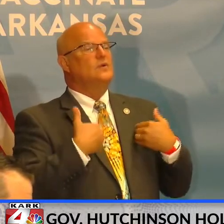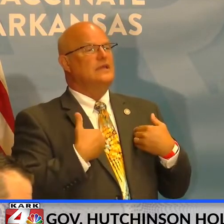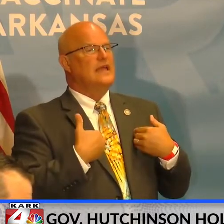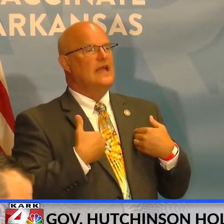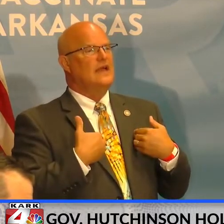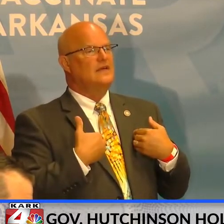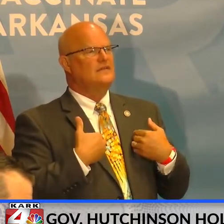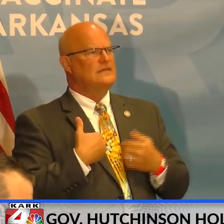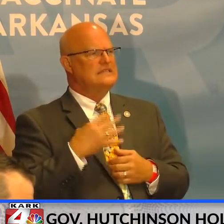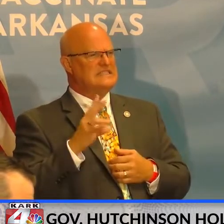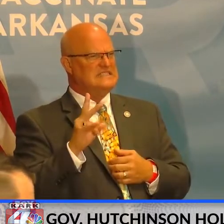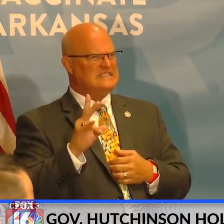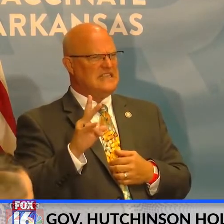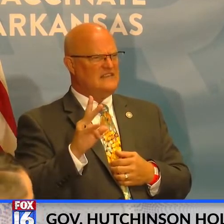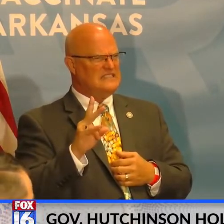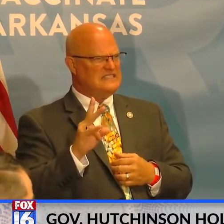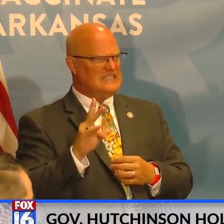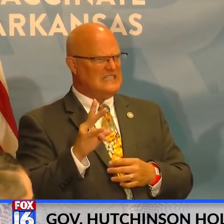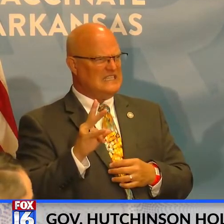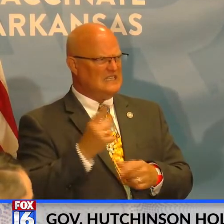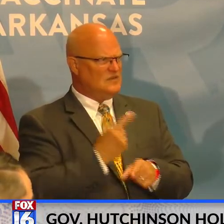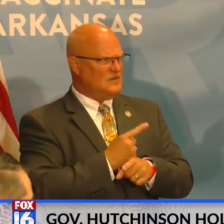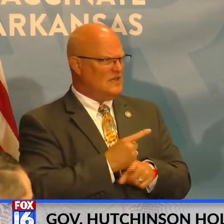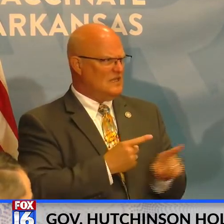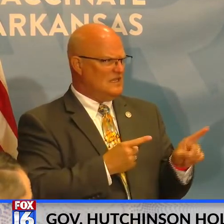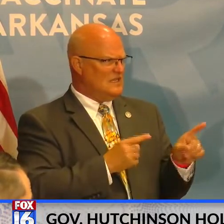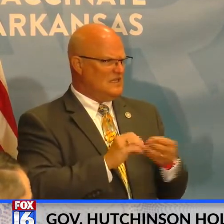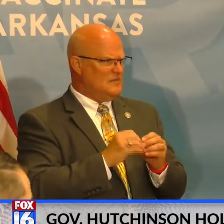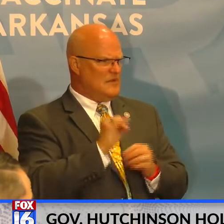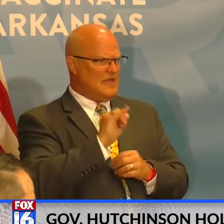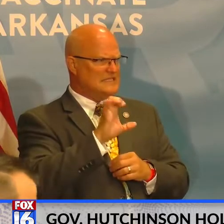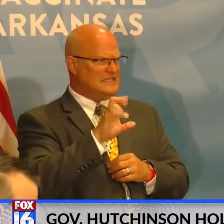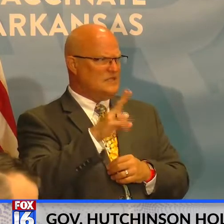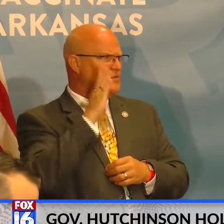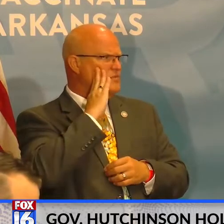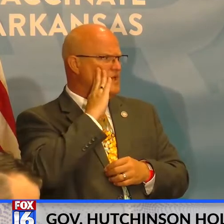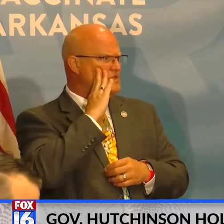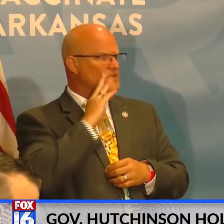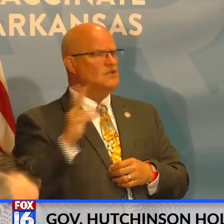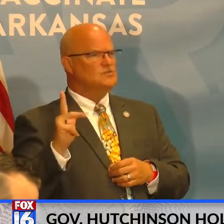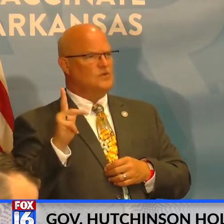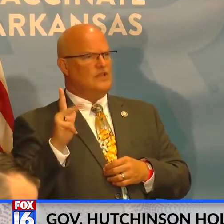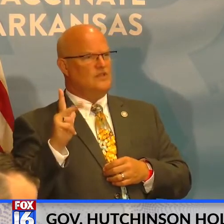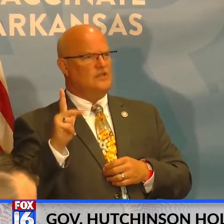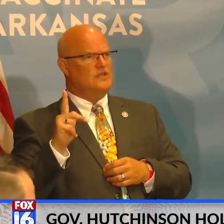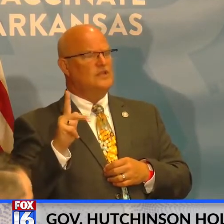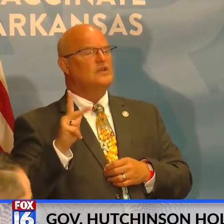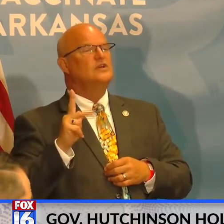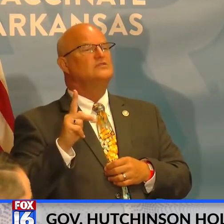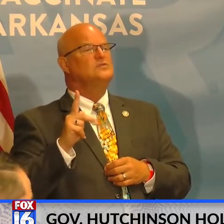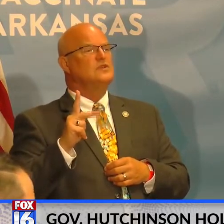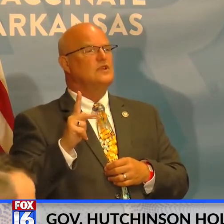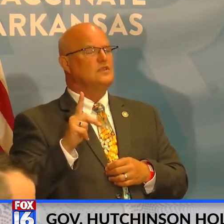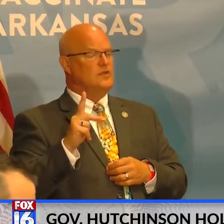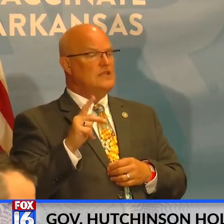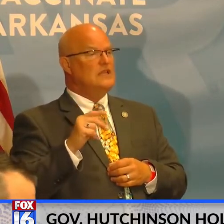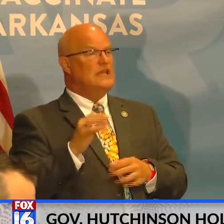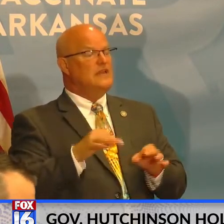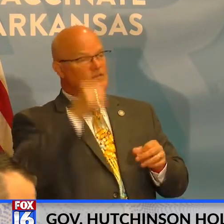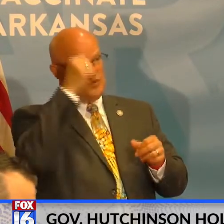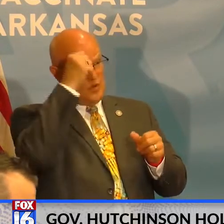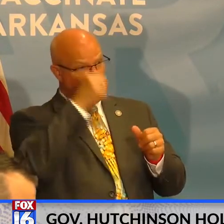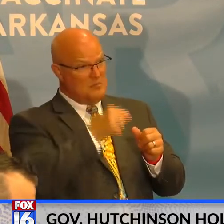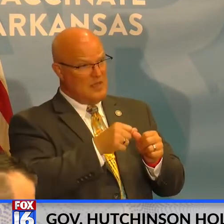17, is that right? What's the number of ICU beds? Excuse me, 23. So if you will